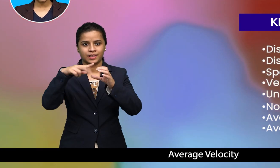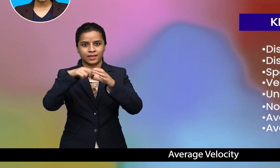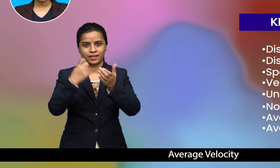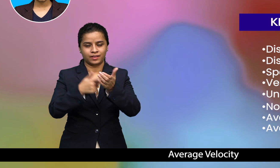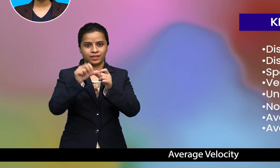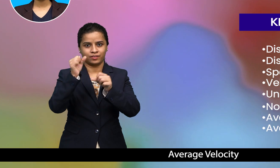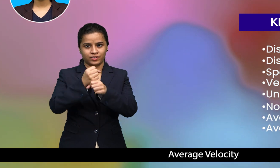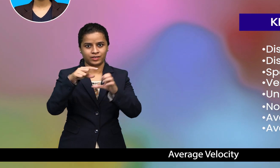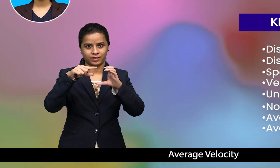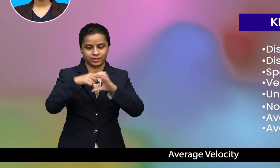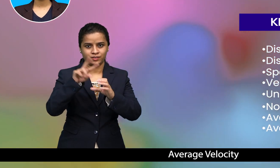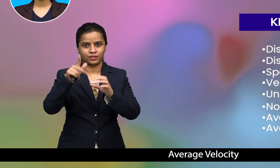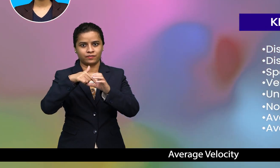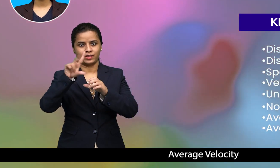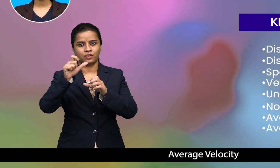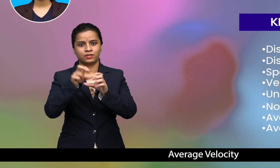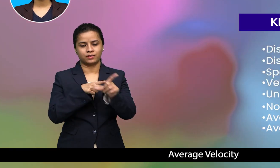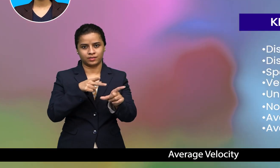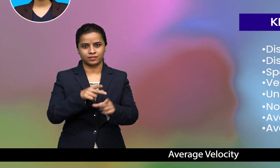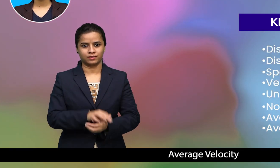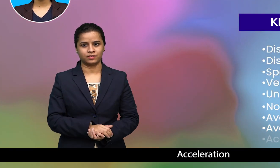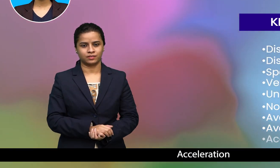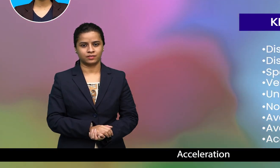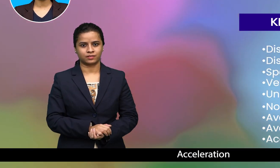acceleration